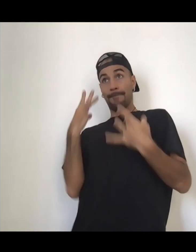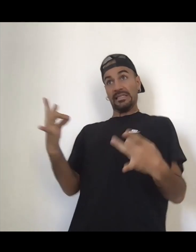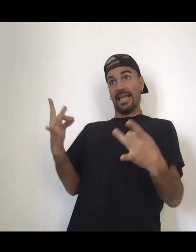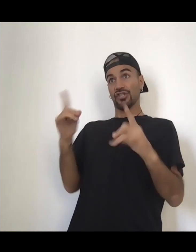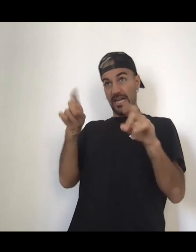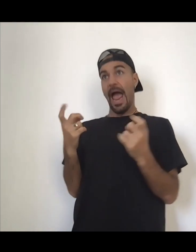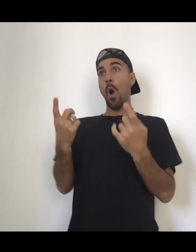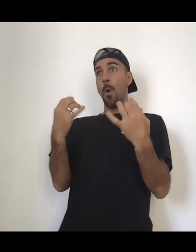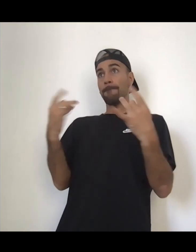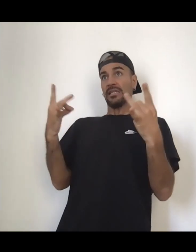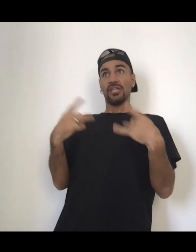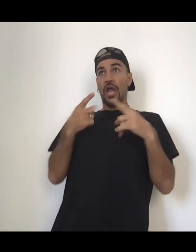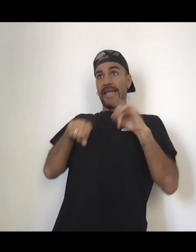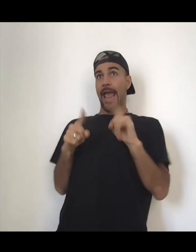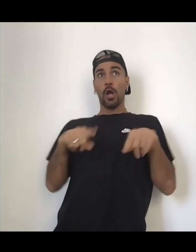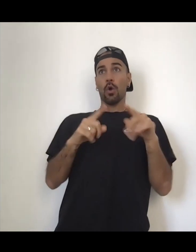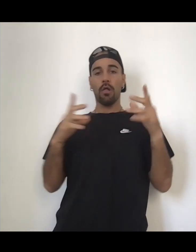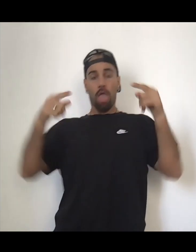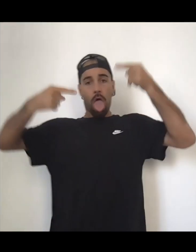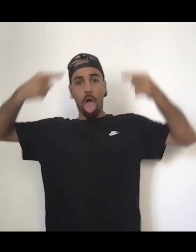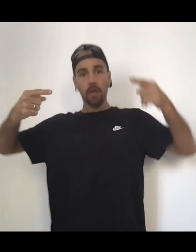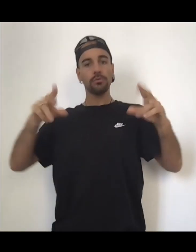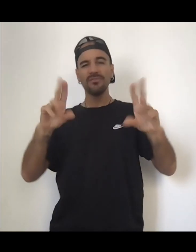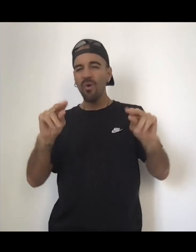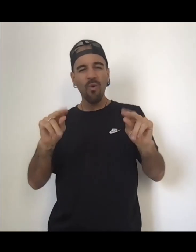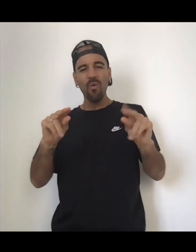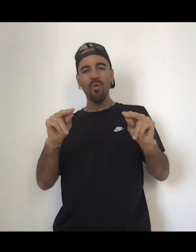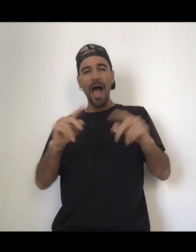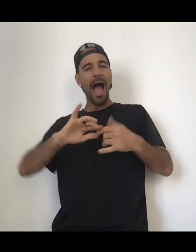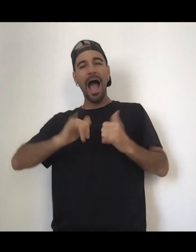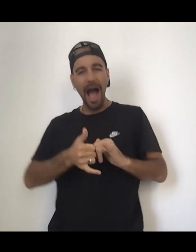in stilling your mind, these are easy ways for you to then